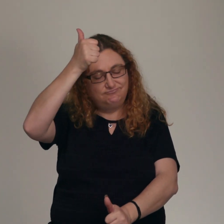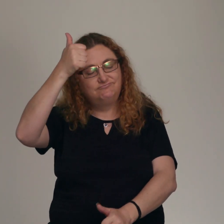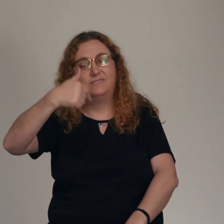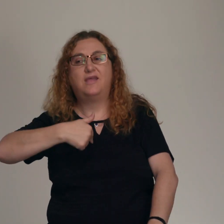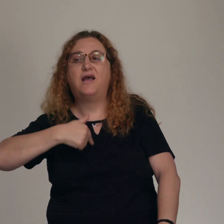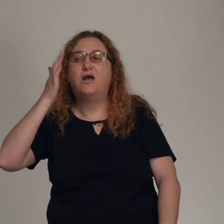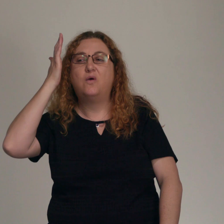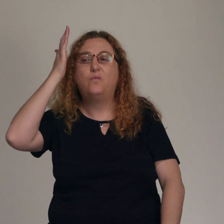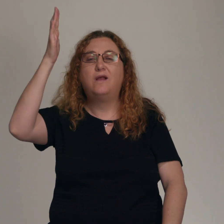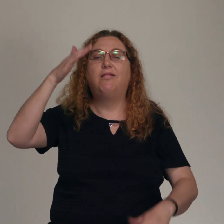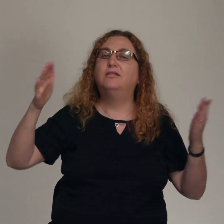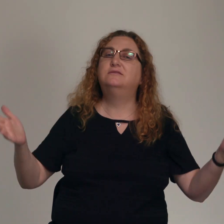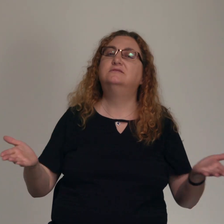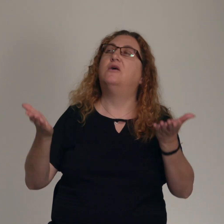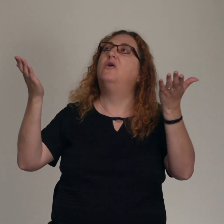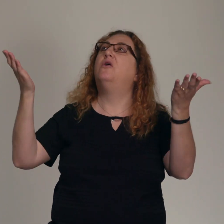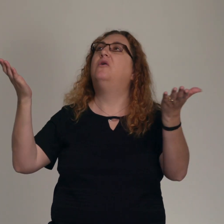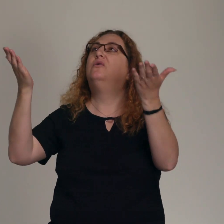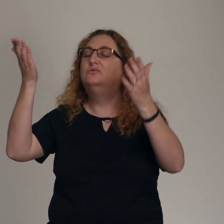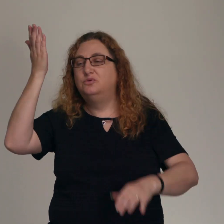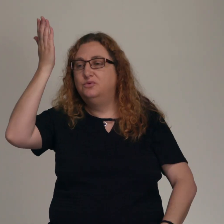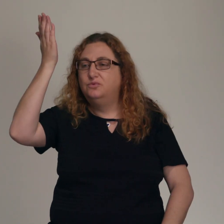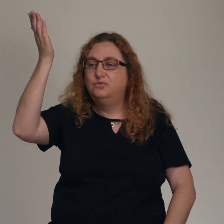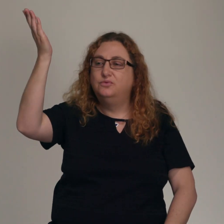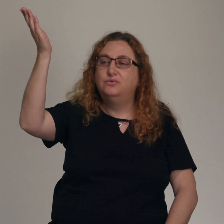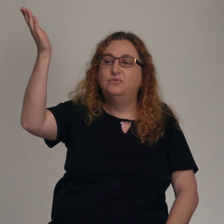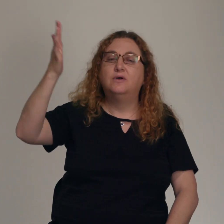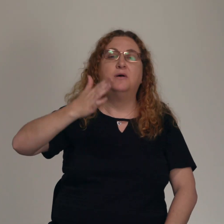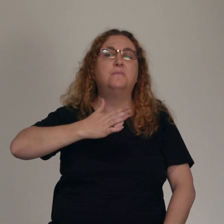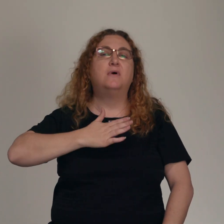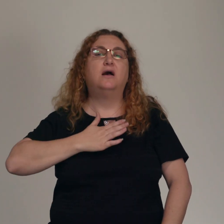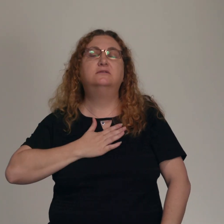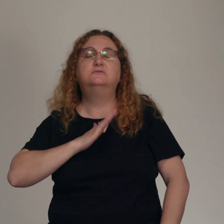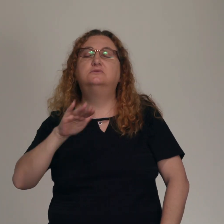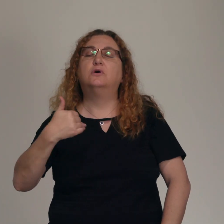exalt You My soul be